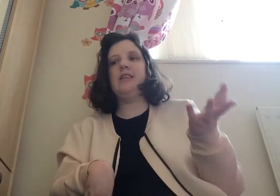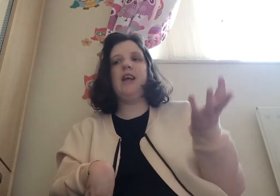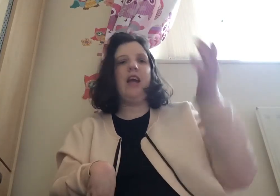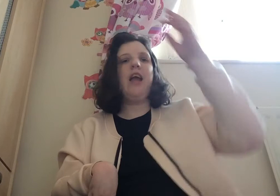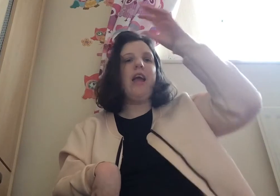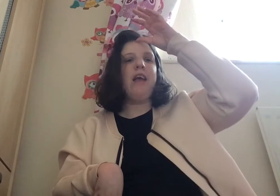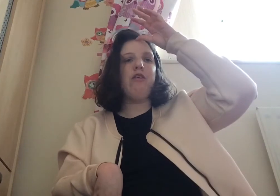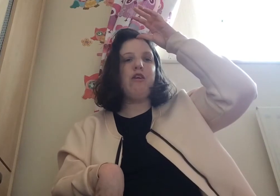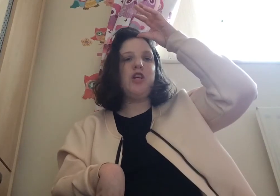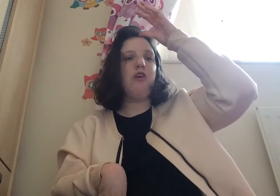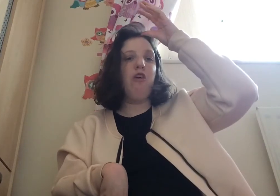he thought she thought